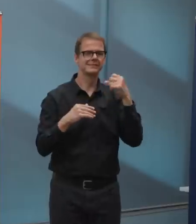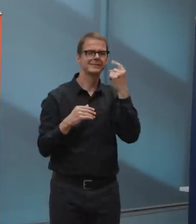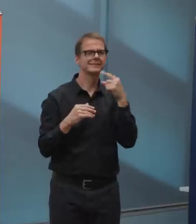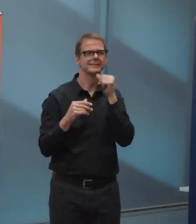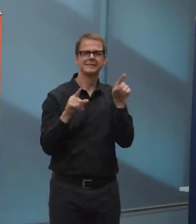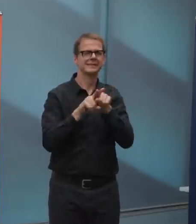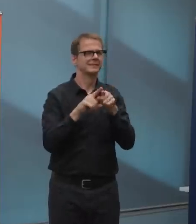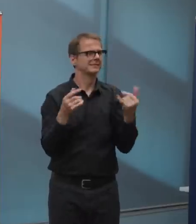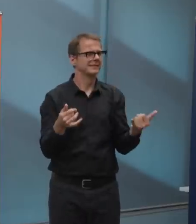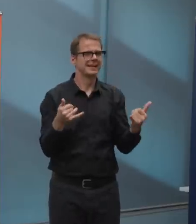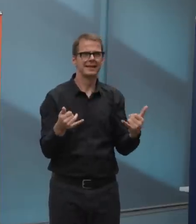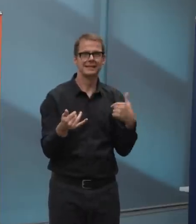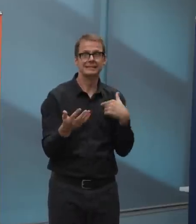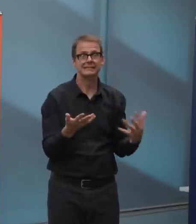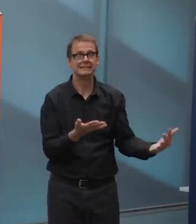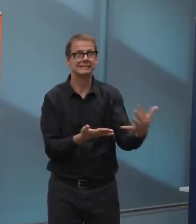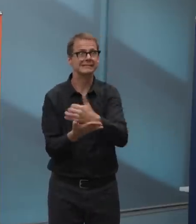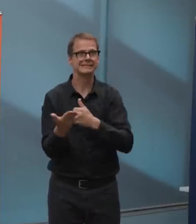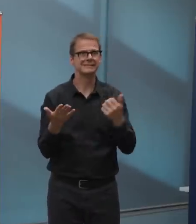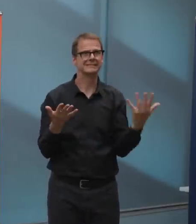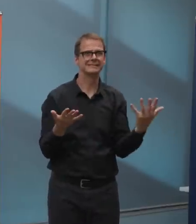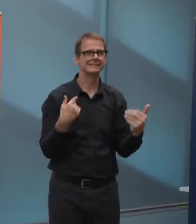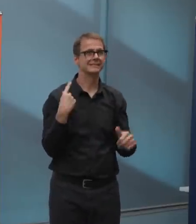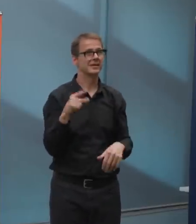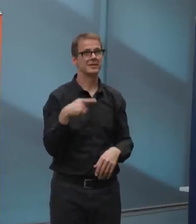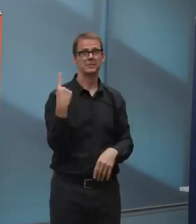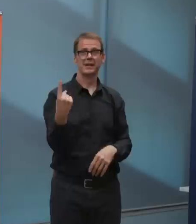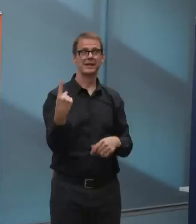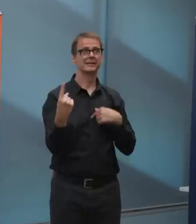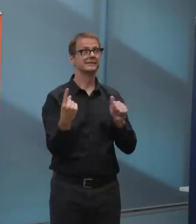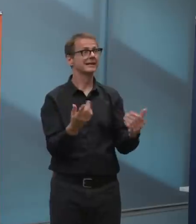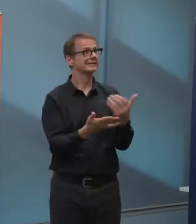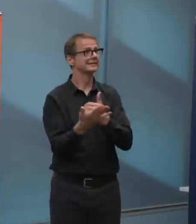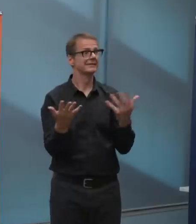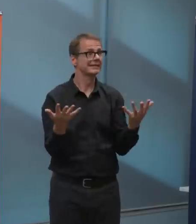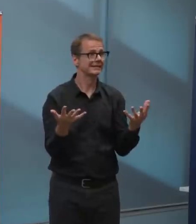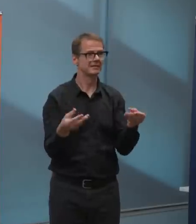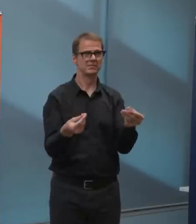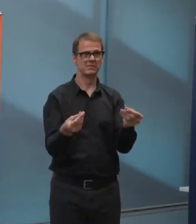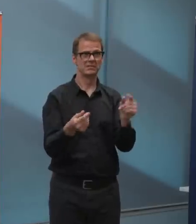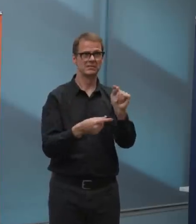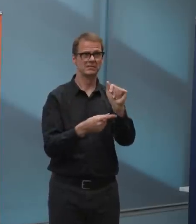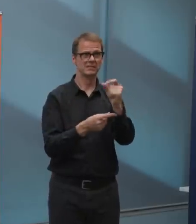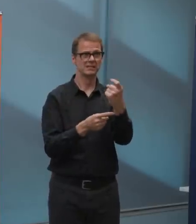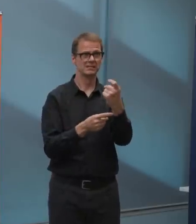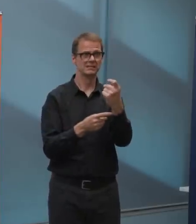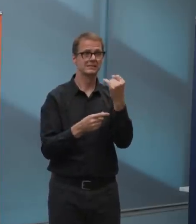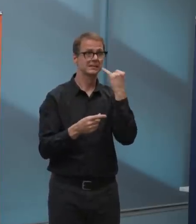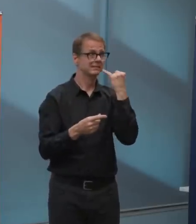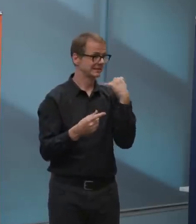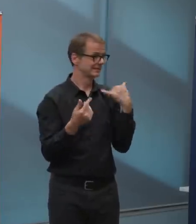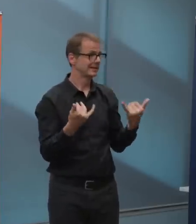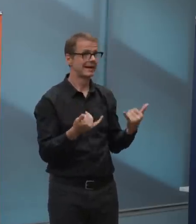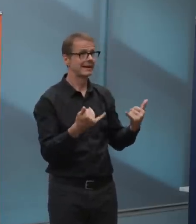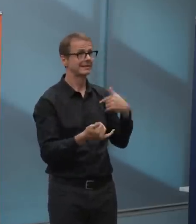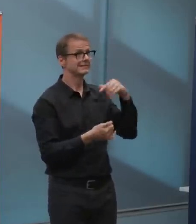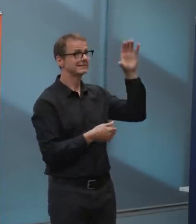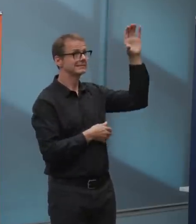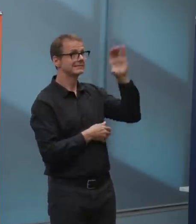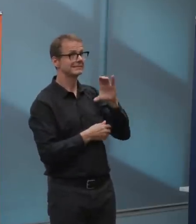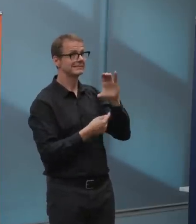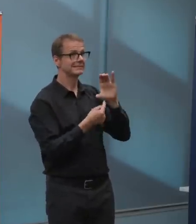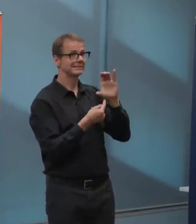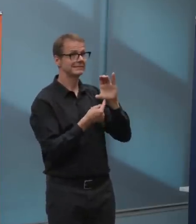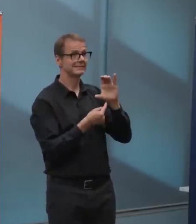speaking, uh, to put against the money I might borrow today, which is why even a non-structural cyclical